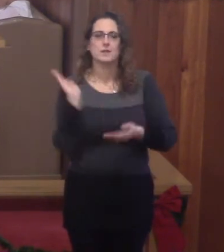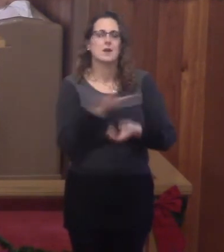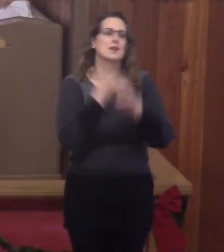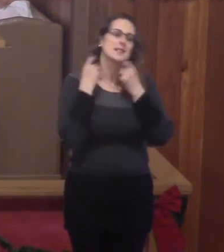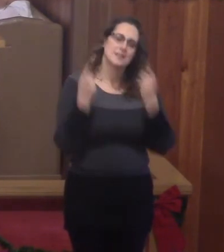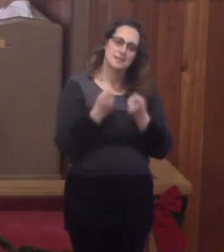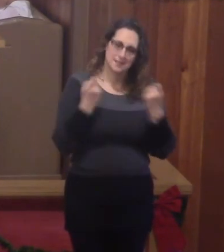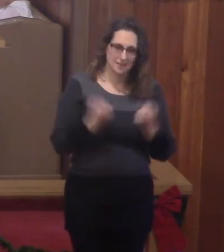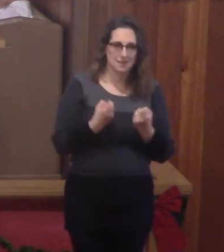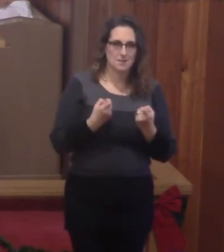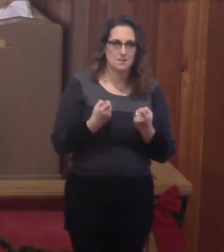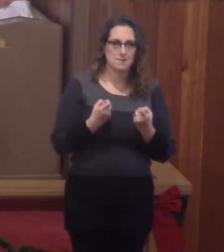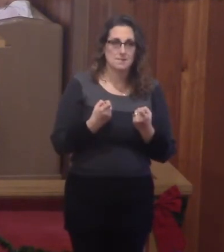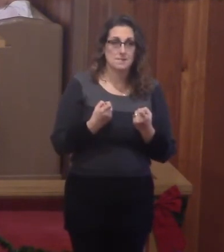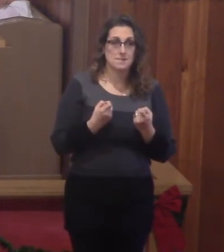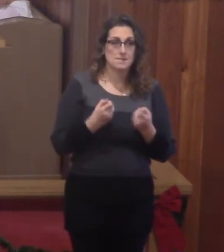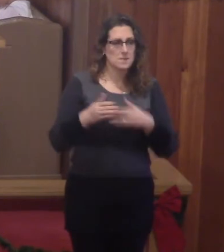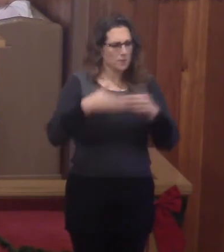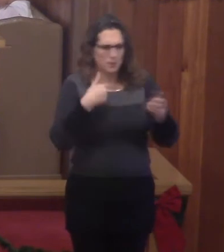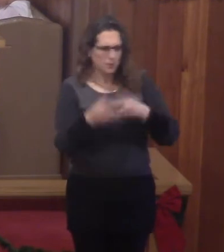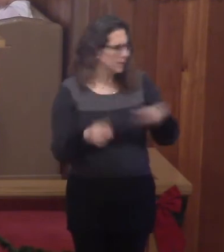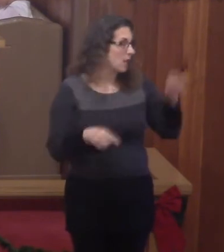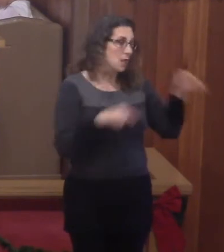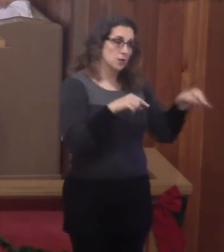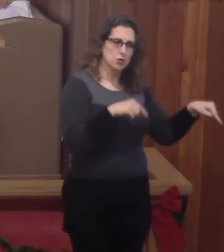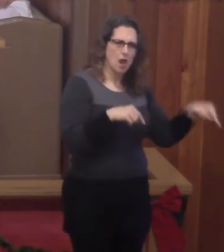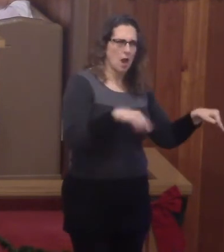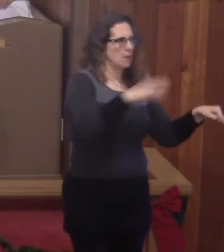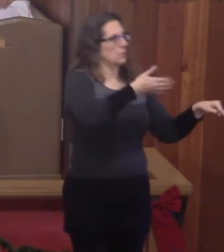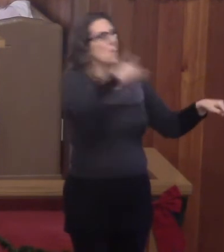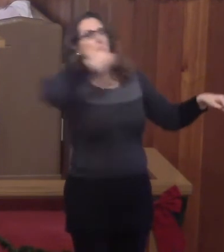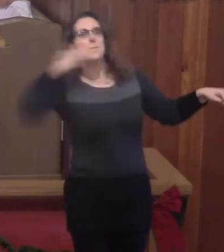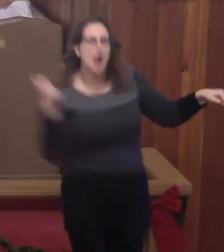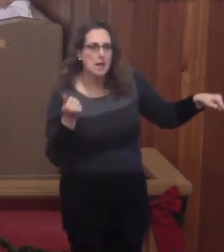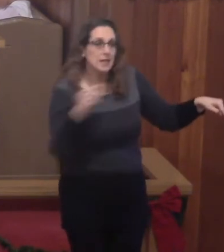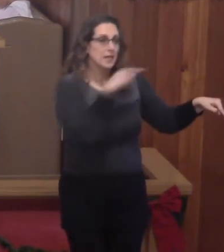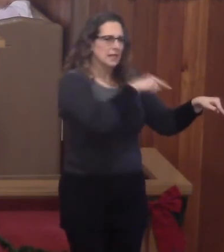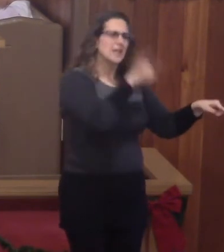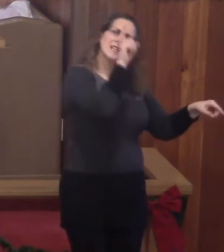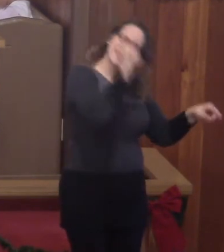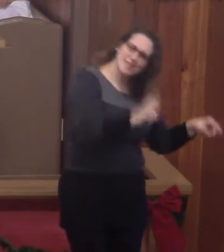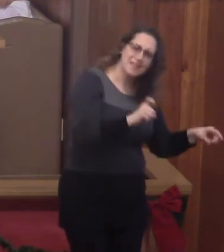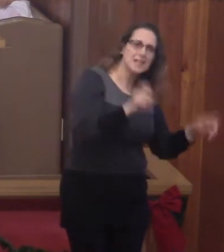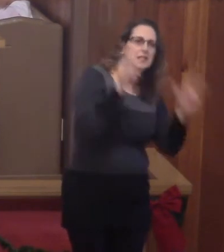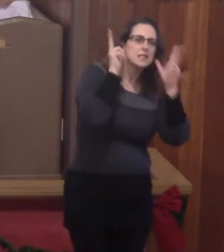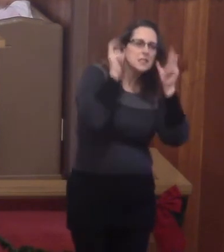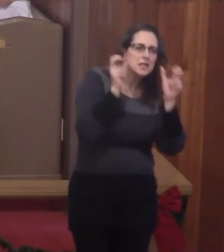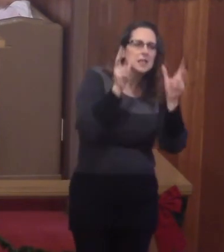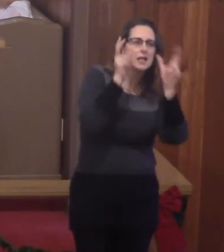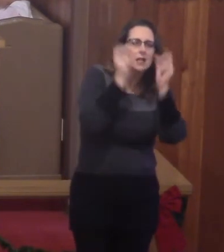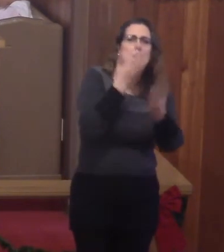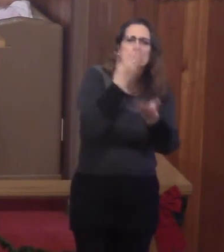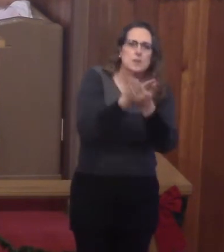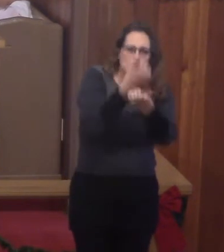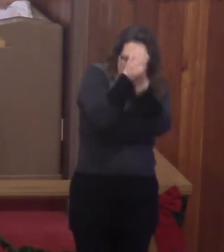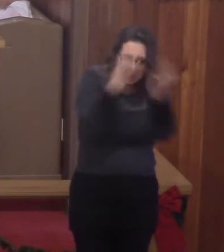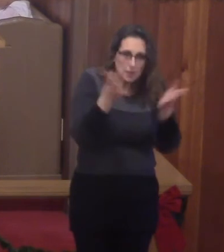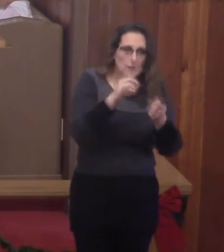For even though John was the greatest, he had to hear the good news as he faced his final